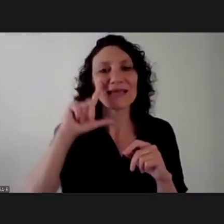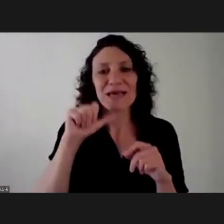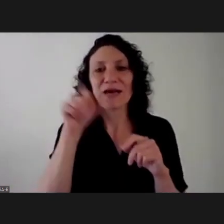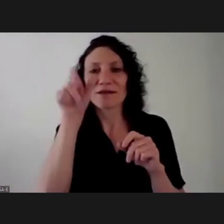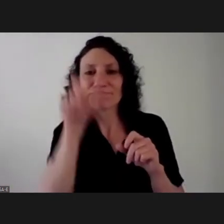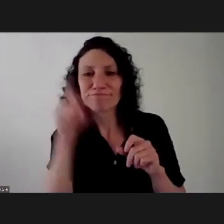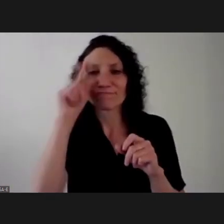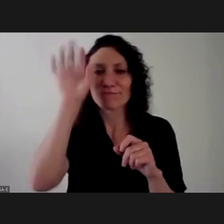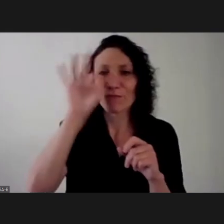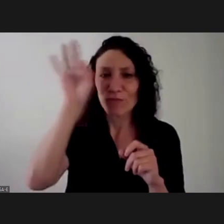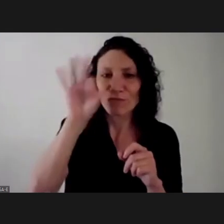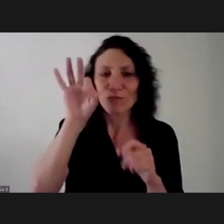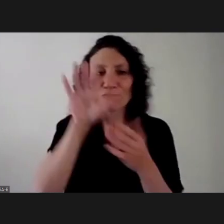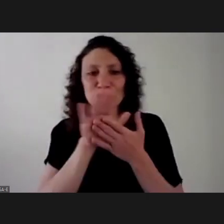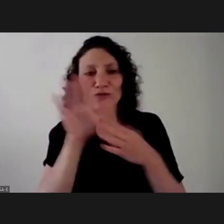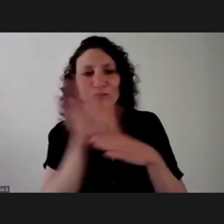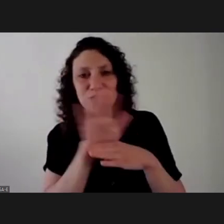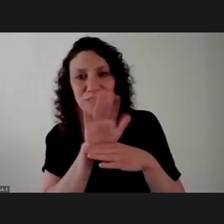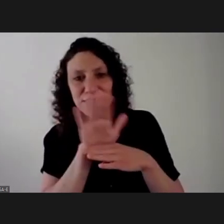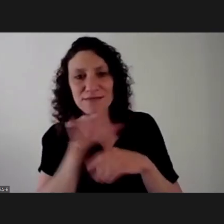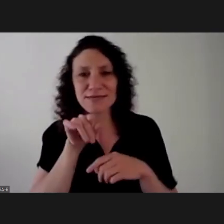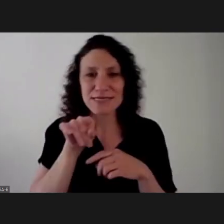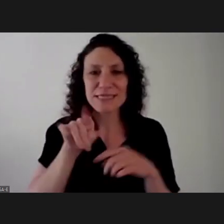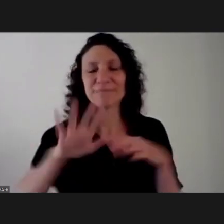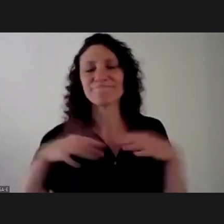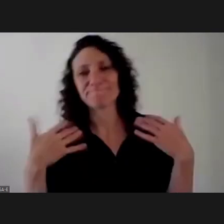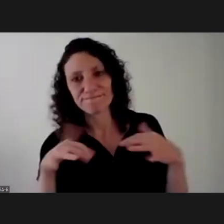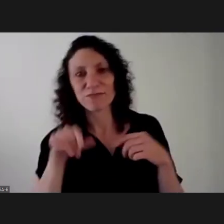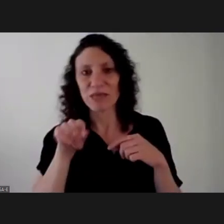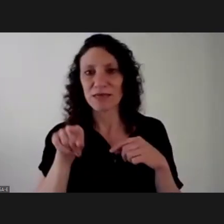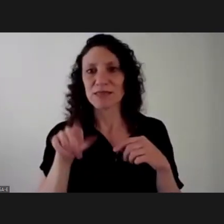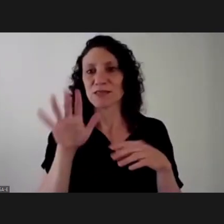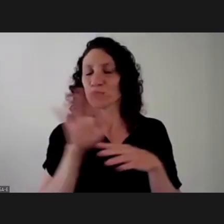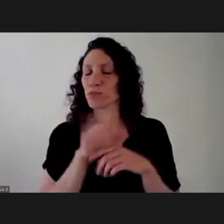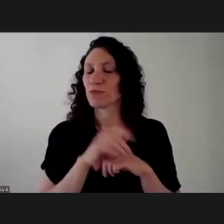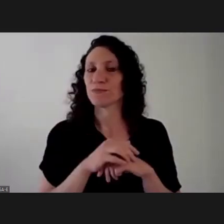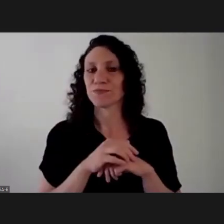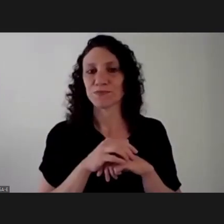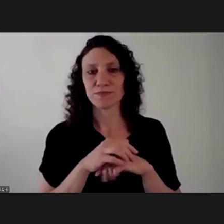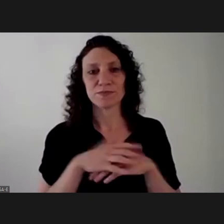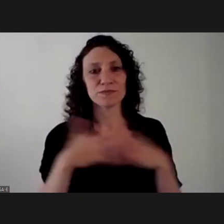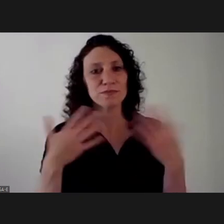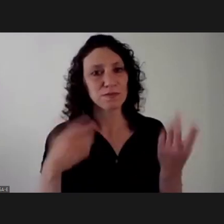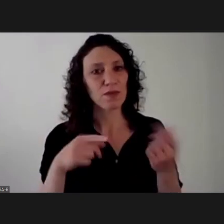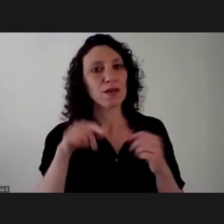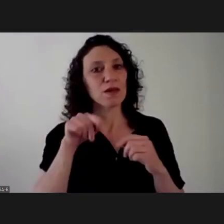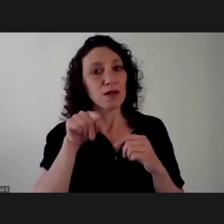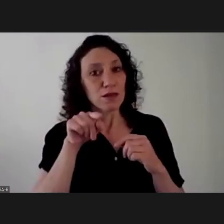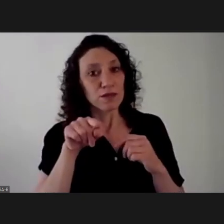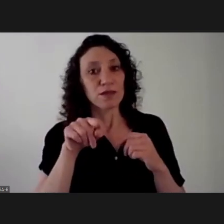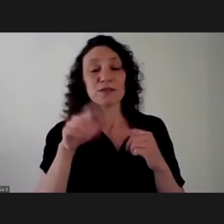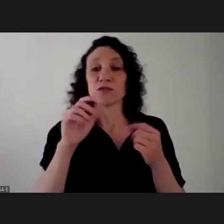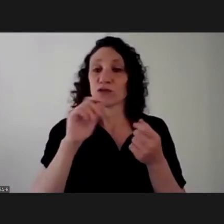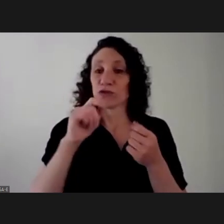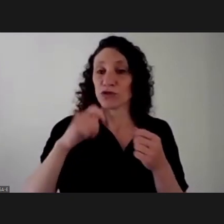as an intervention, key intervention in the symbolic world that